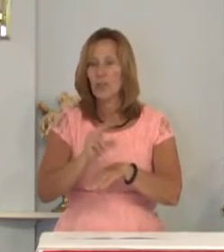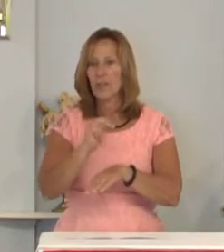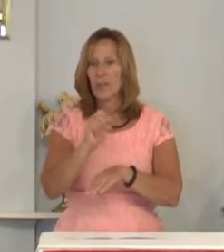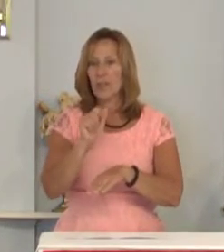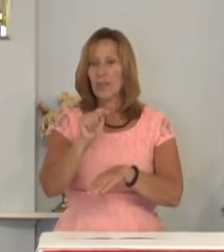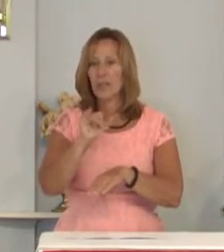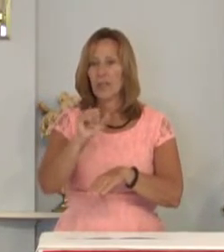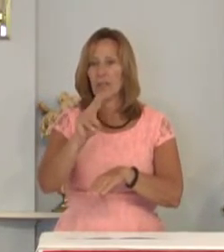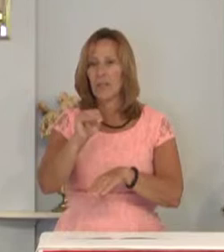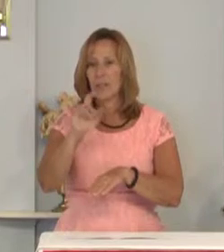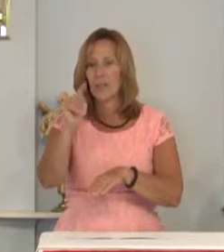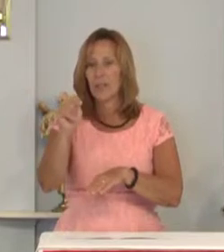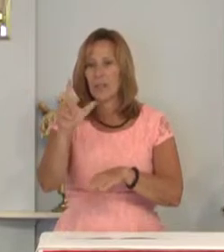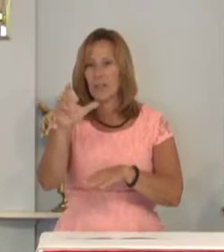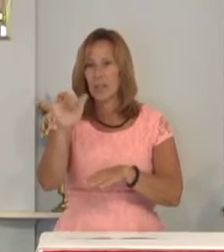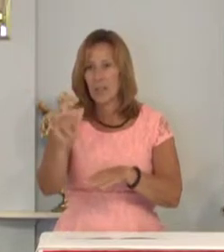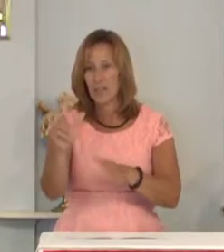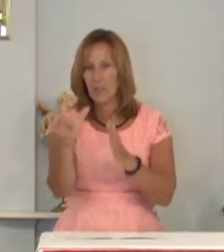Nativity Lutheran Church